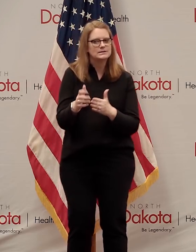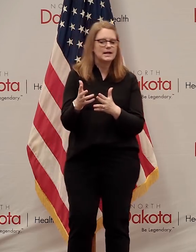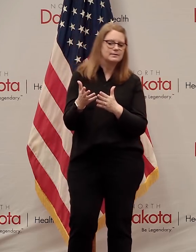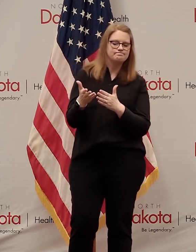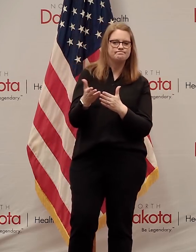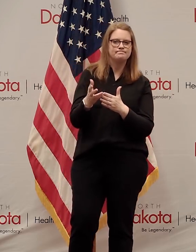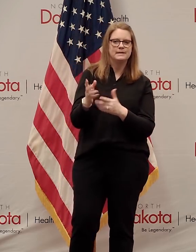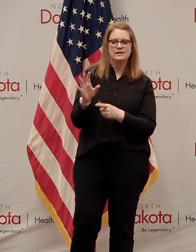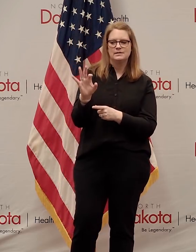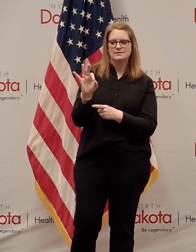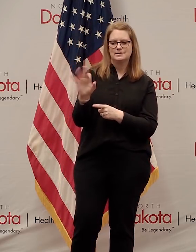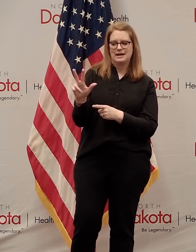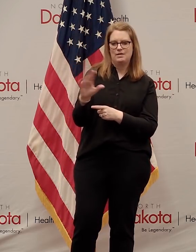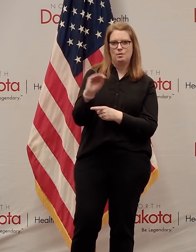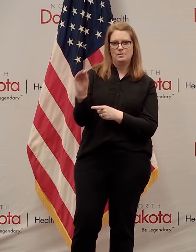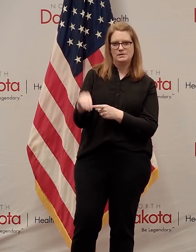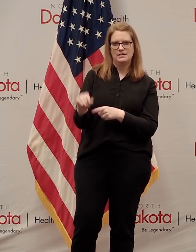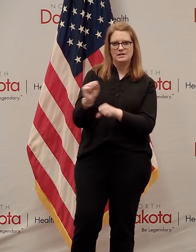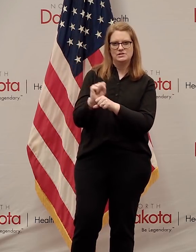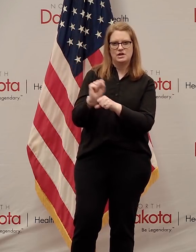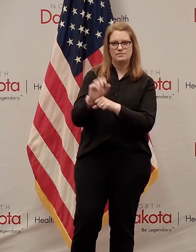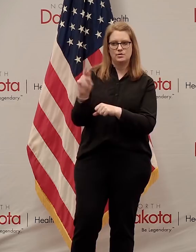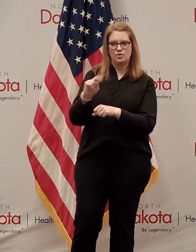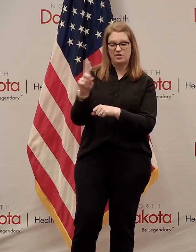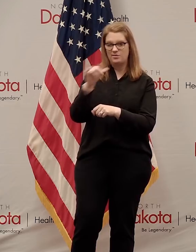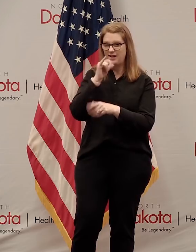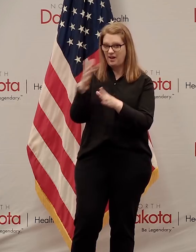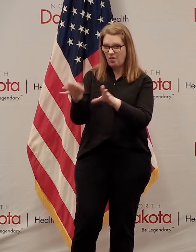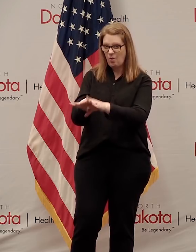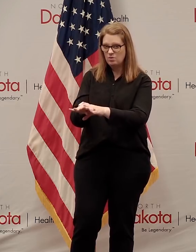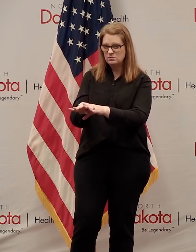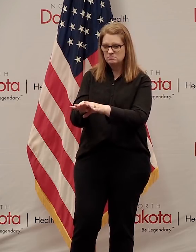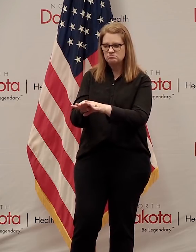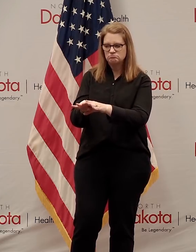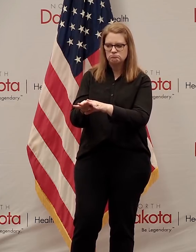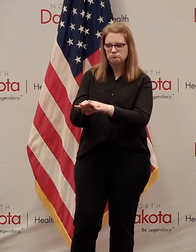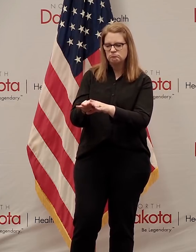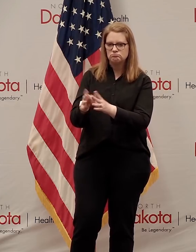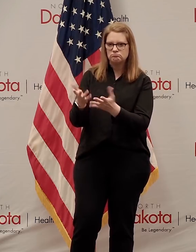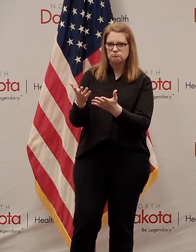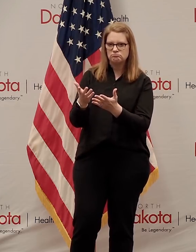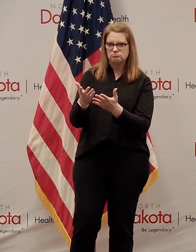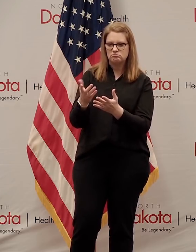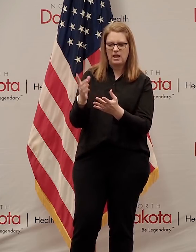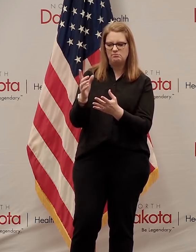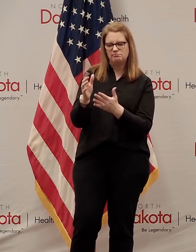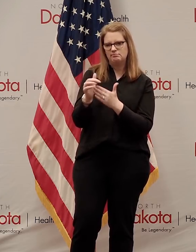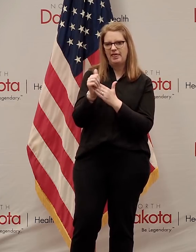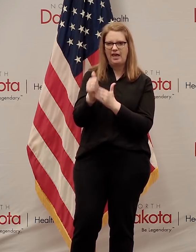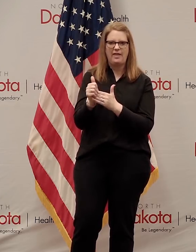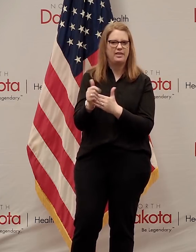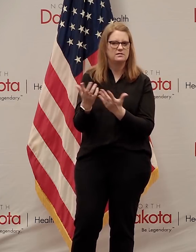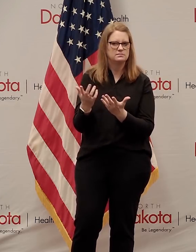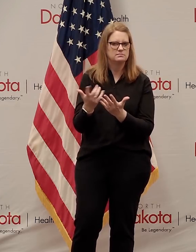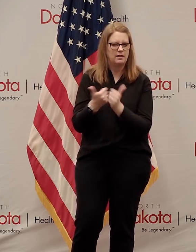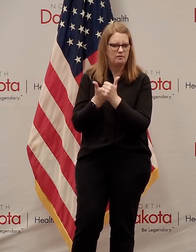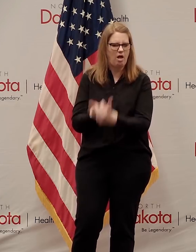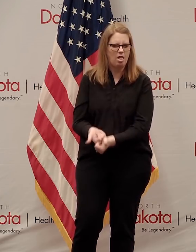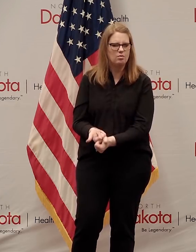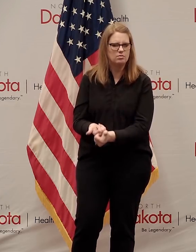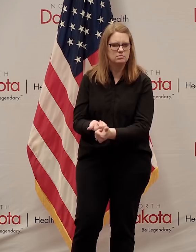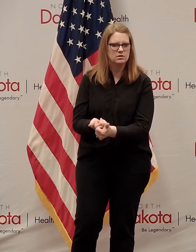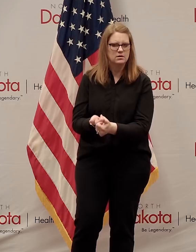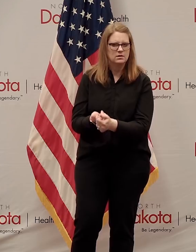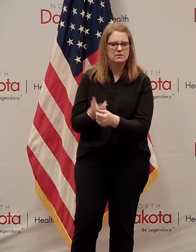93% of the jobs in North Dakota that weren't closed. A lot of those guidelines are already being followed and